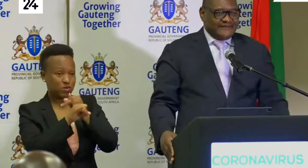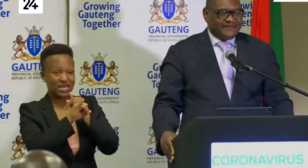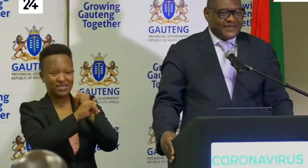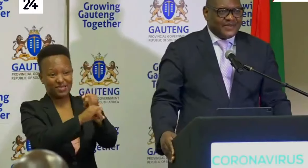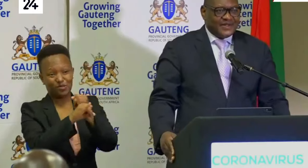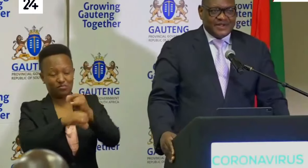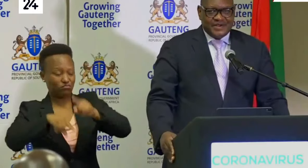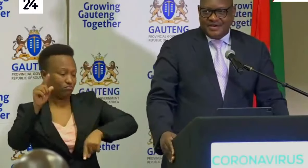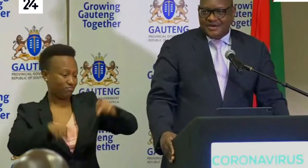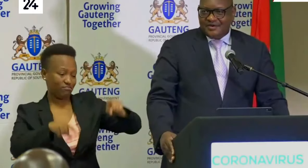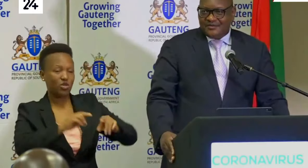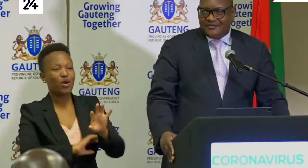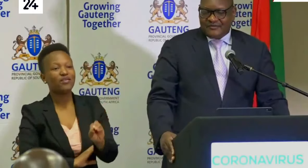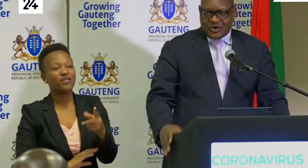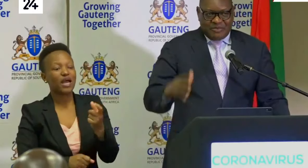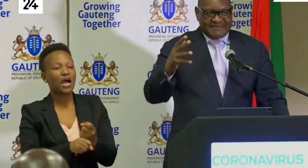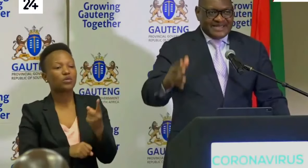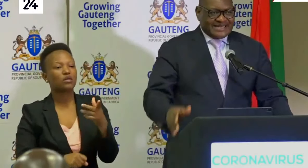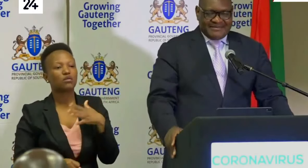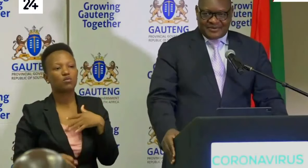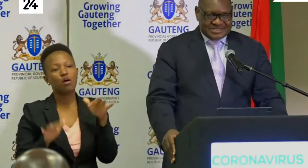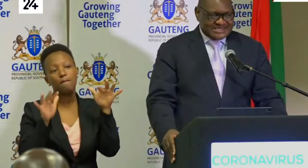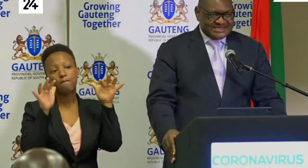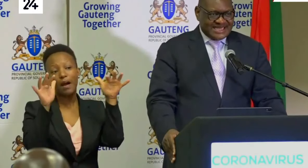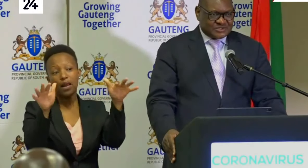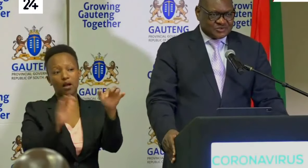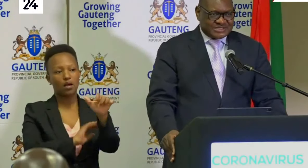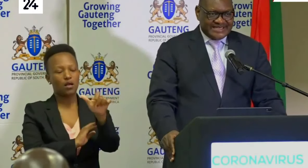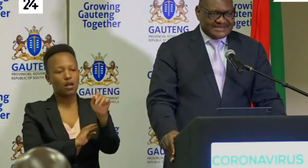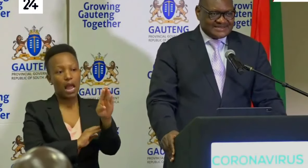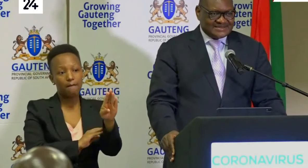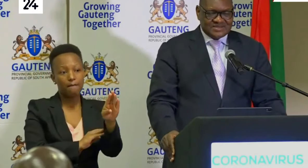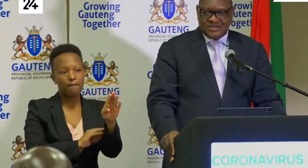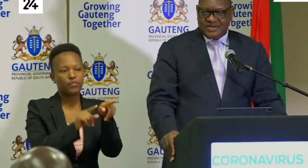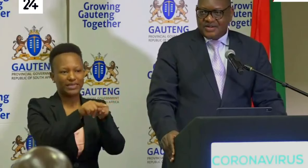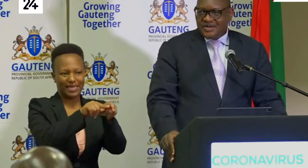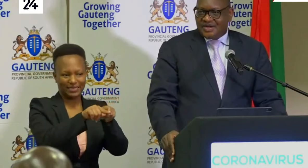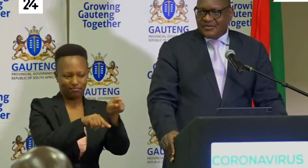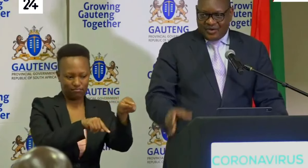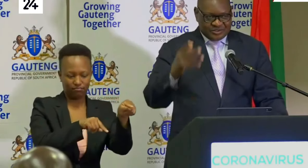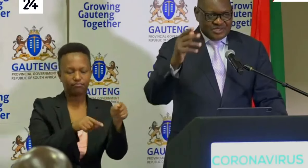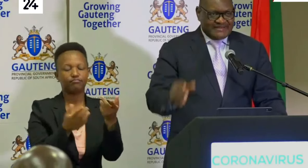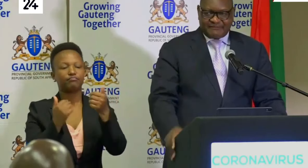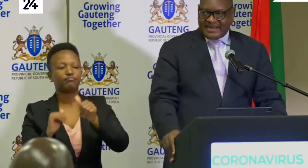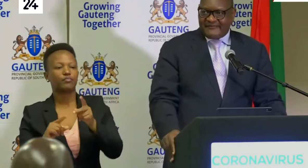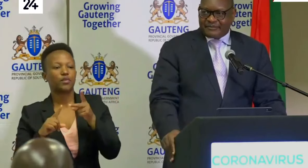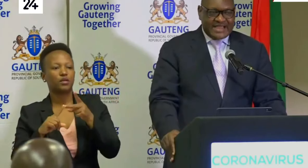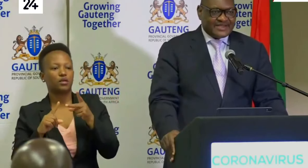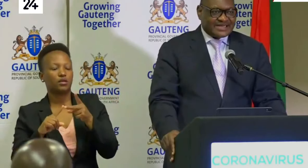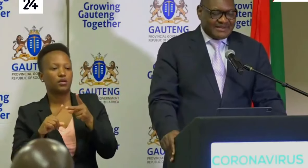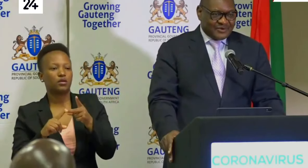Kauteng. We've got public laboratories that do tests. We also have